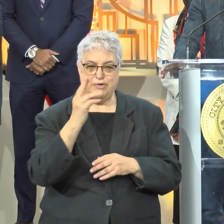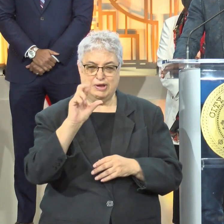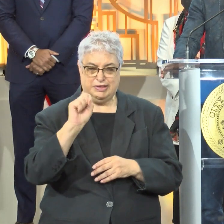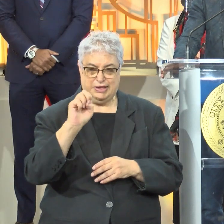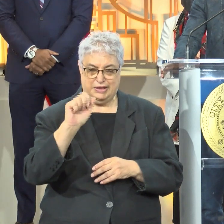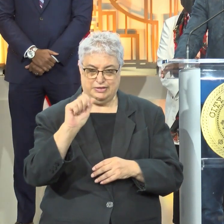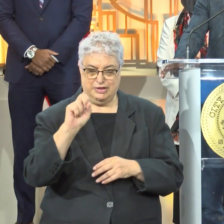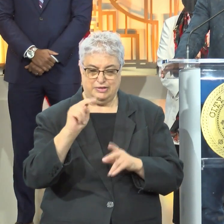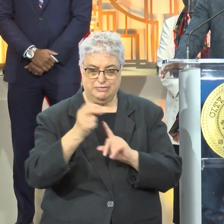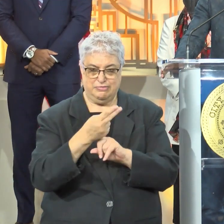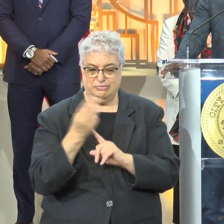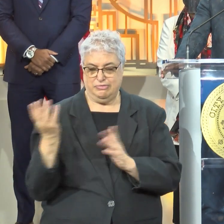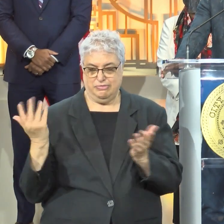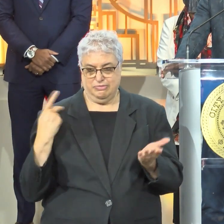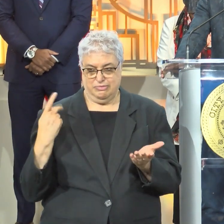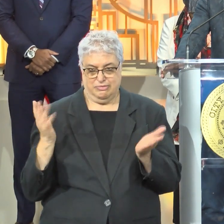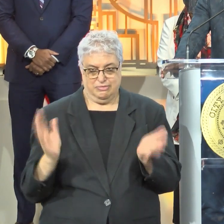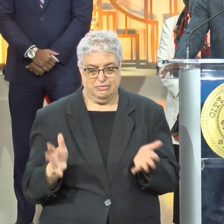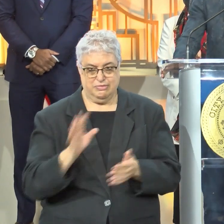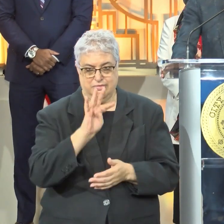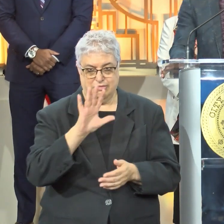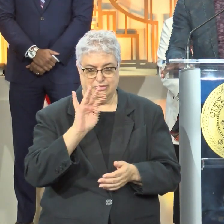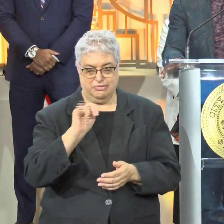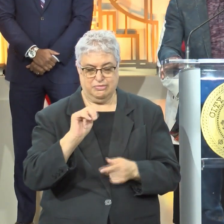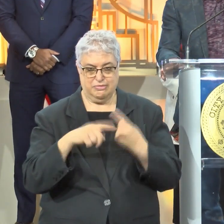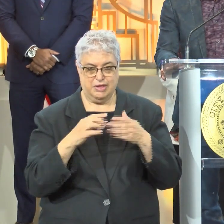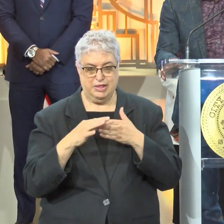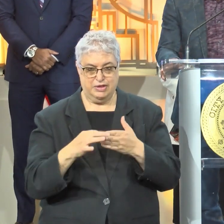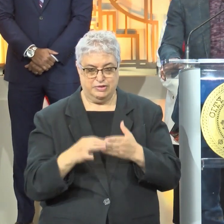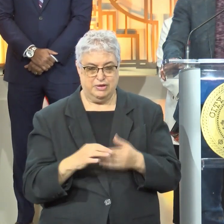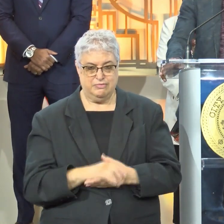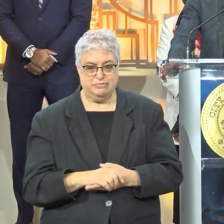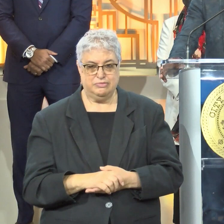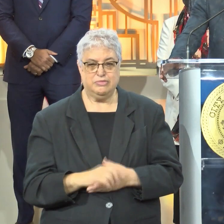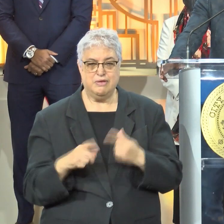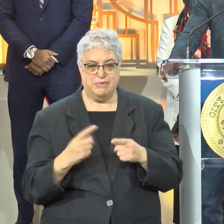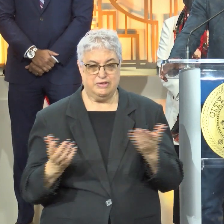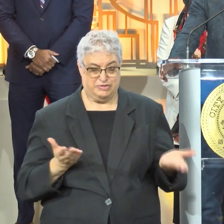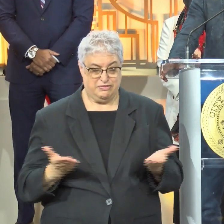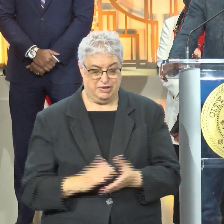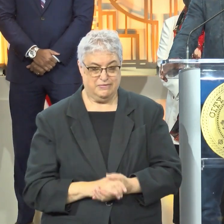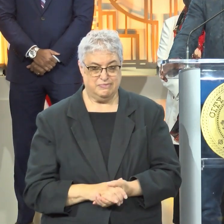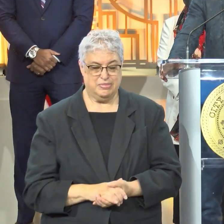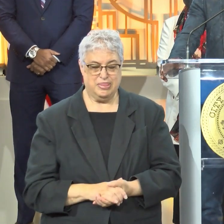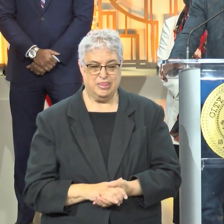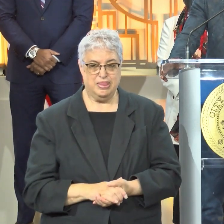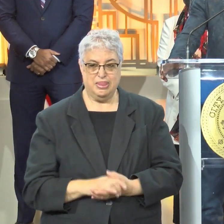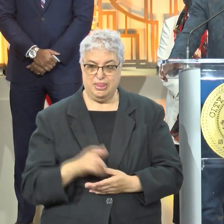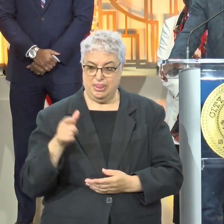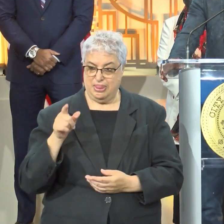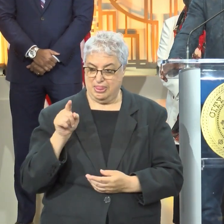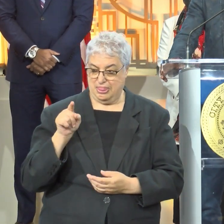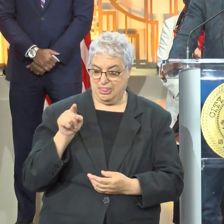and had a 45-minute conversation with me about leadership and about serving. I never thought that